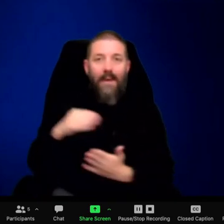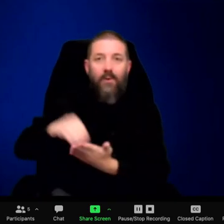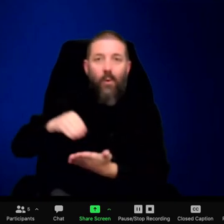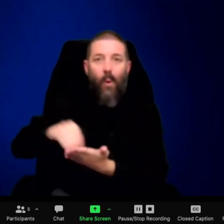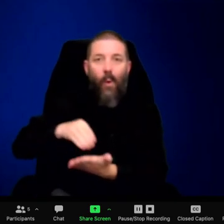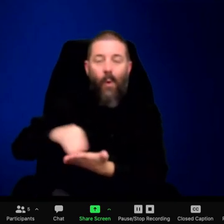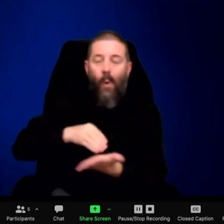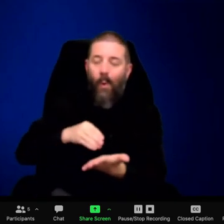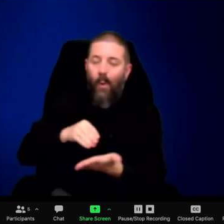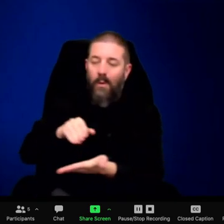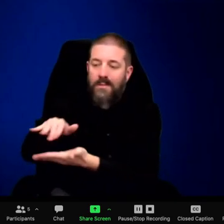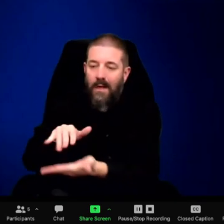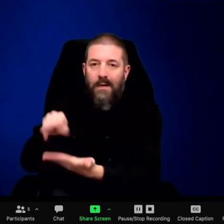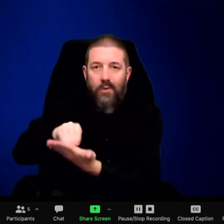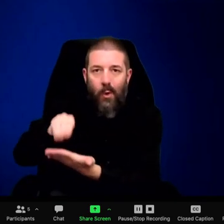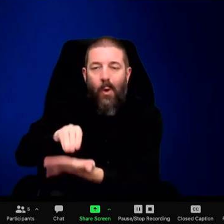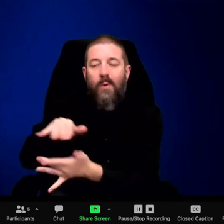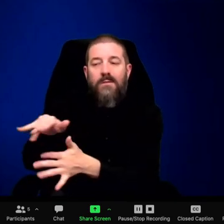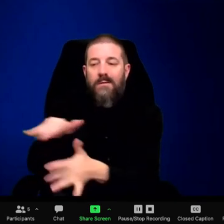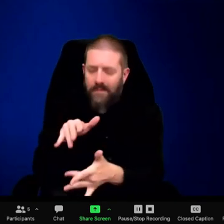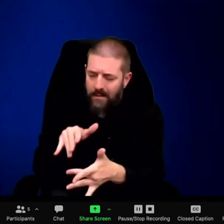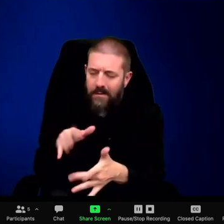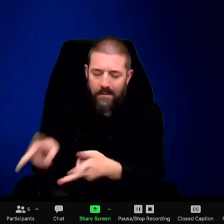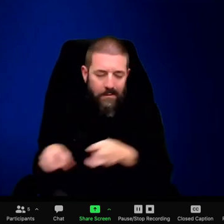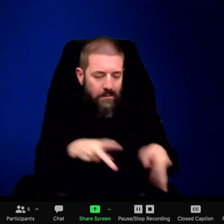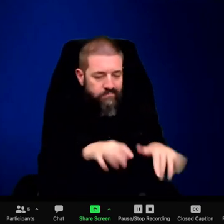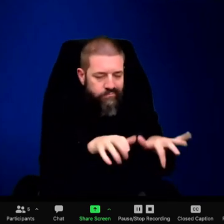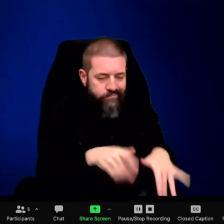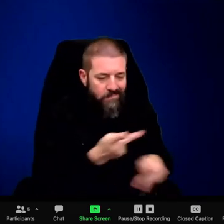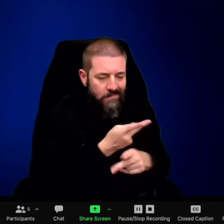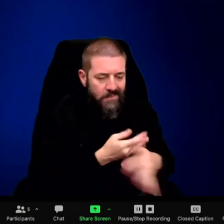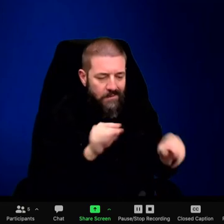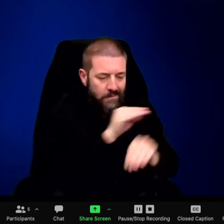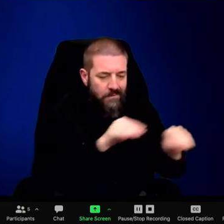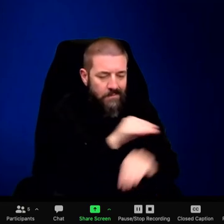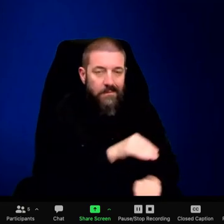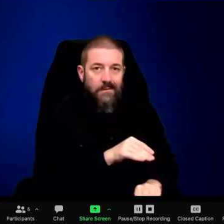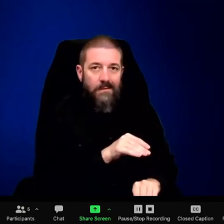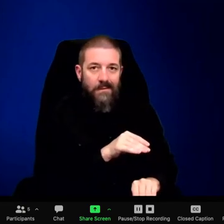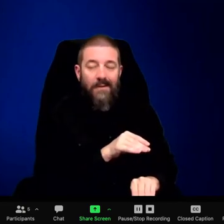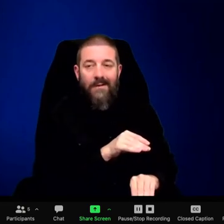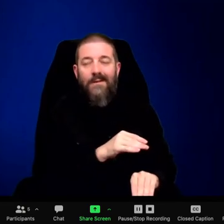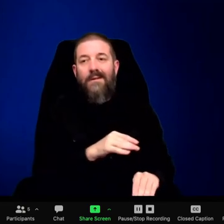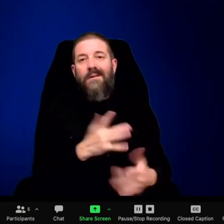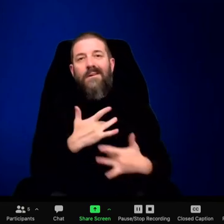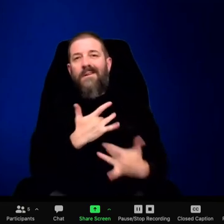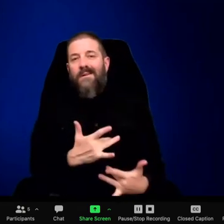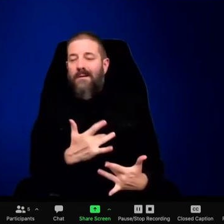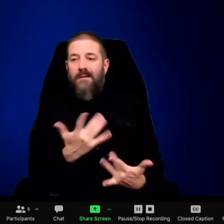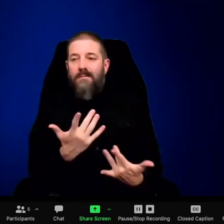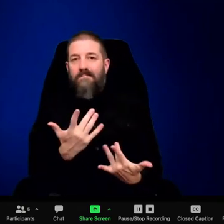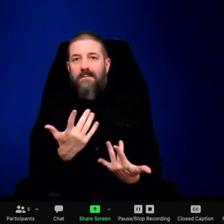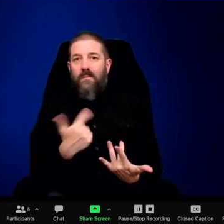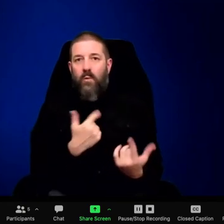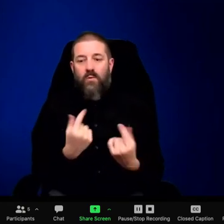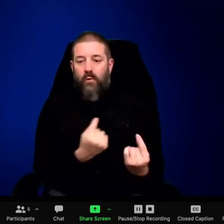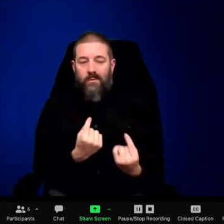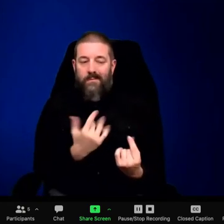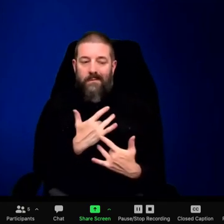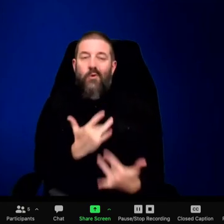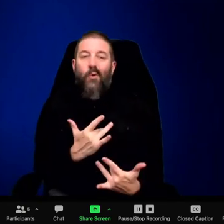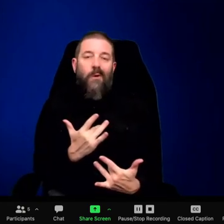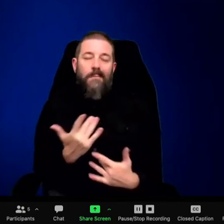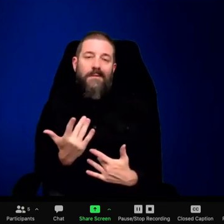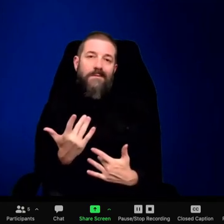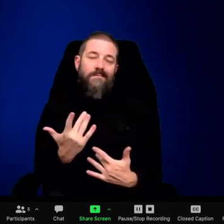I don't get enough sleep at night. might only be about four hours or so. So, I try to catch up by, like, the wolves napping in the midday hours. Kind of like